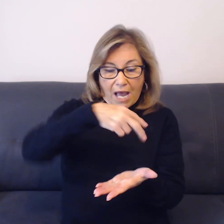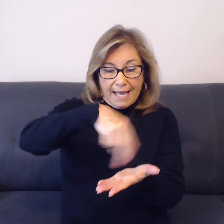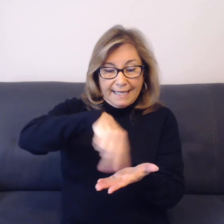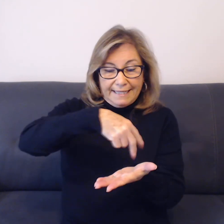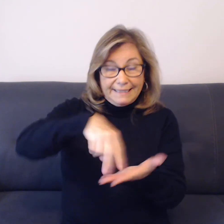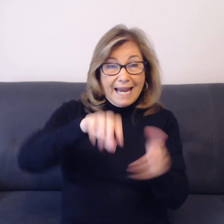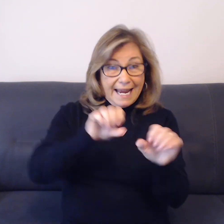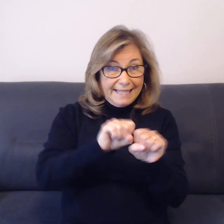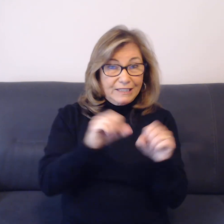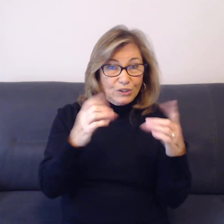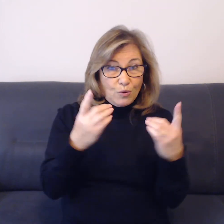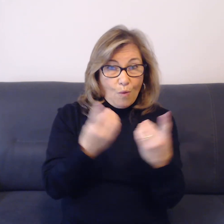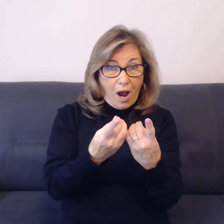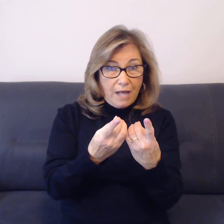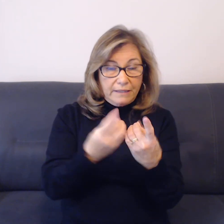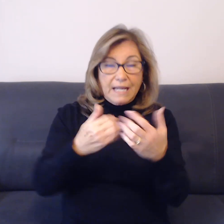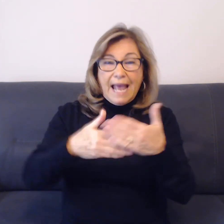next Friday.